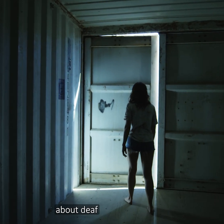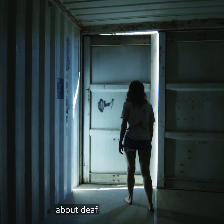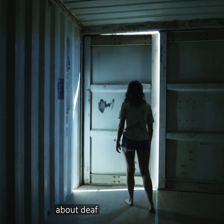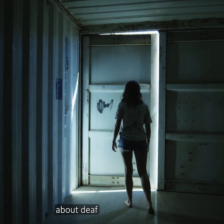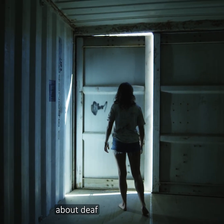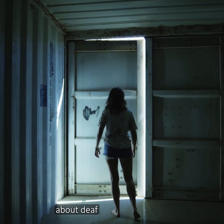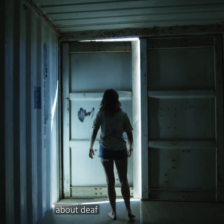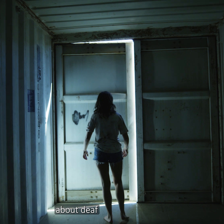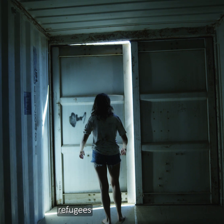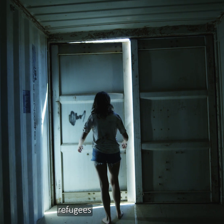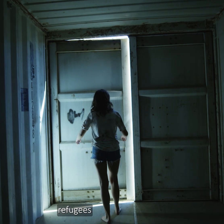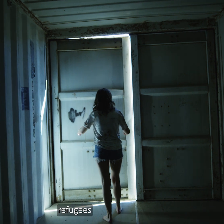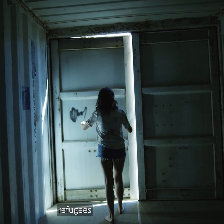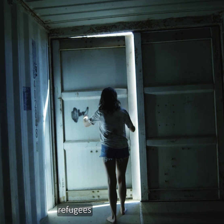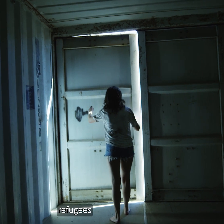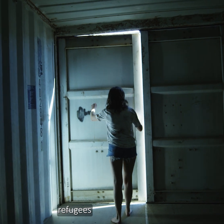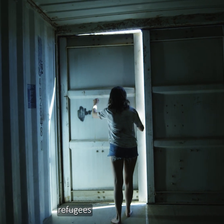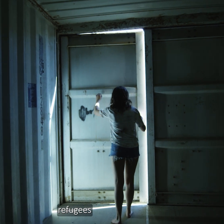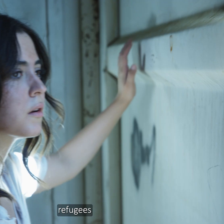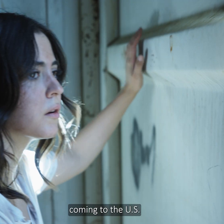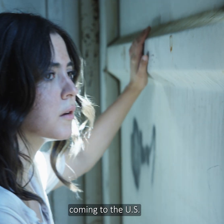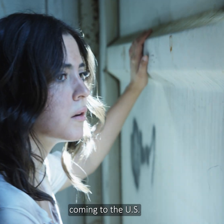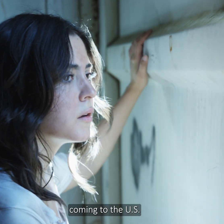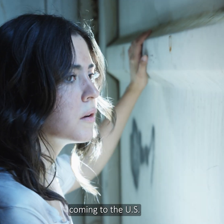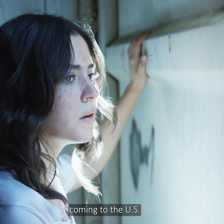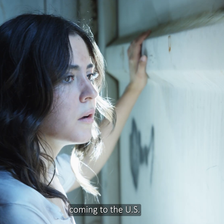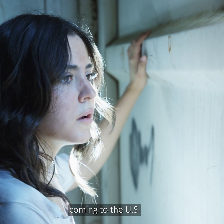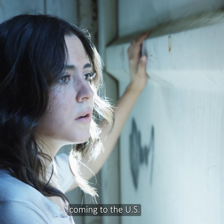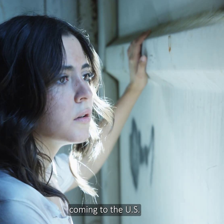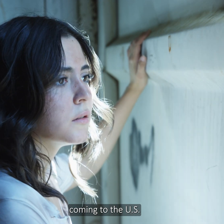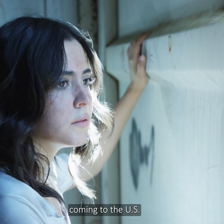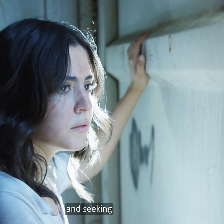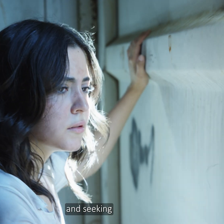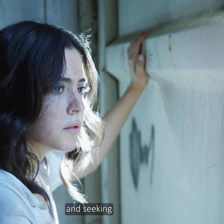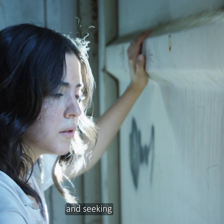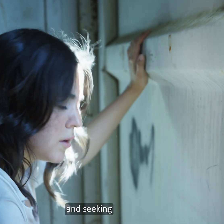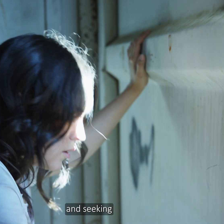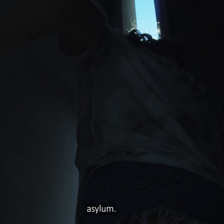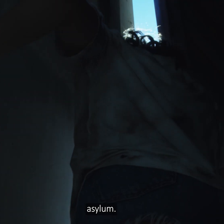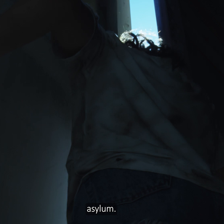deaf refugees coming to the U.S. and seeking asylum.